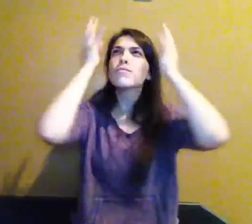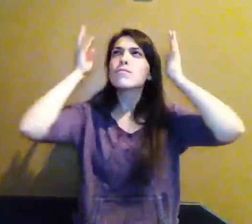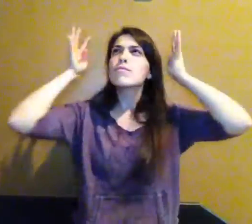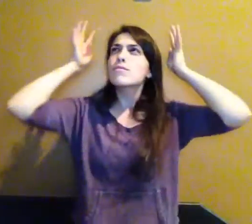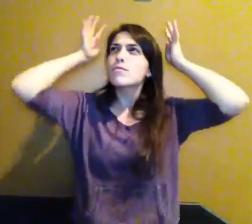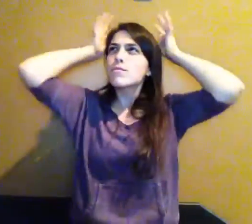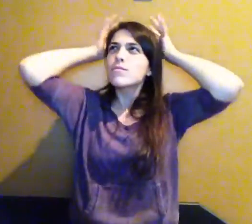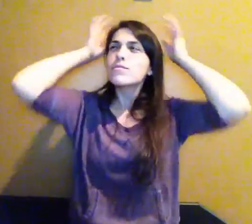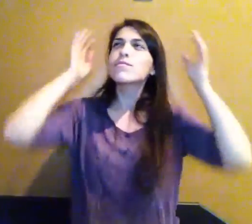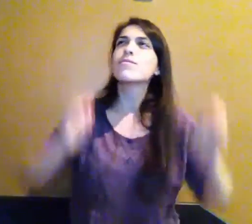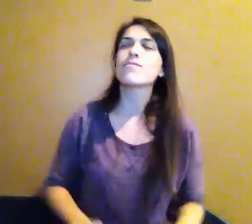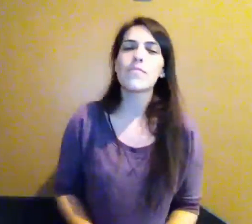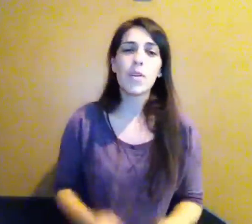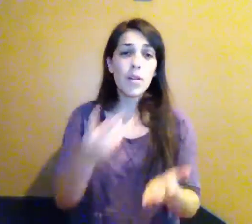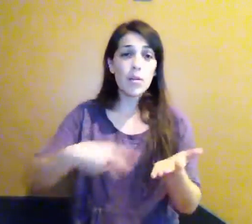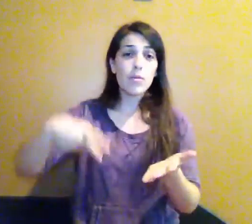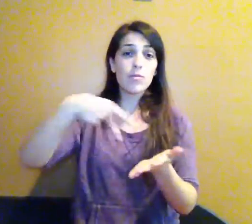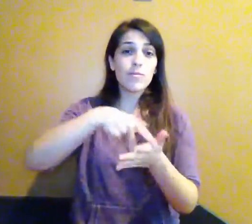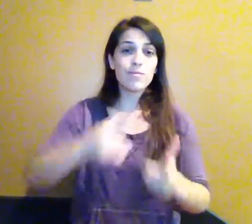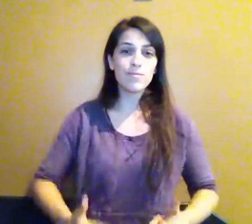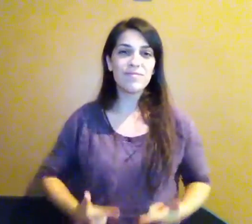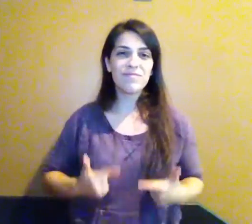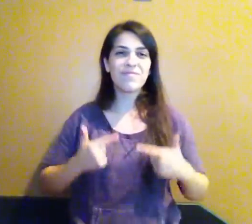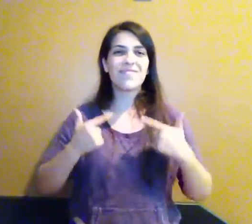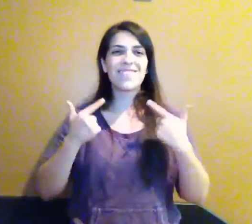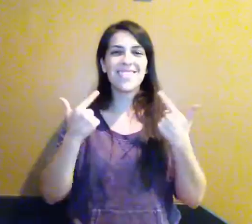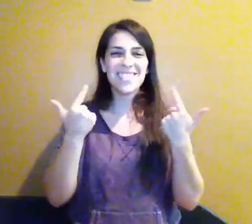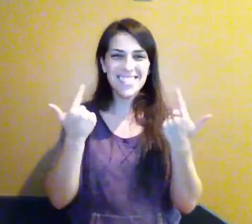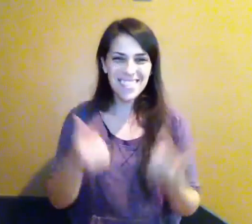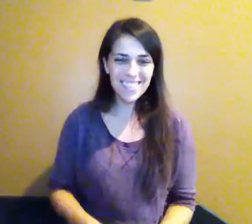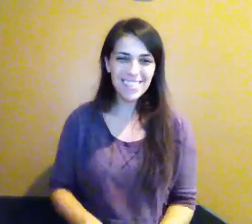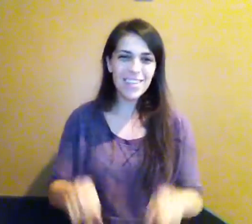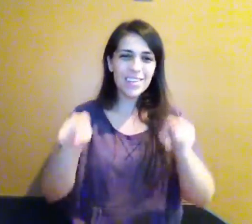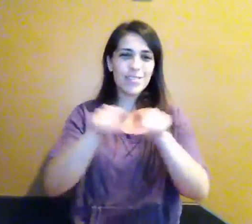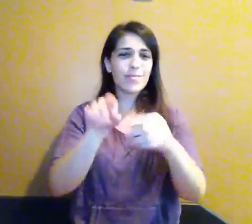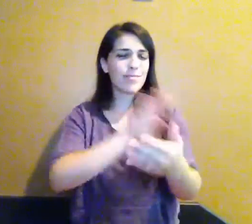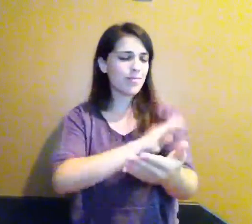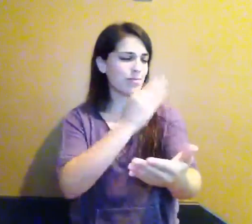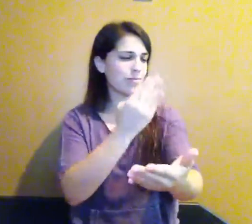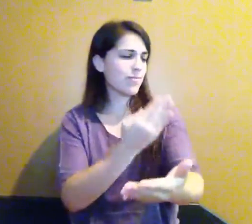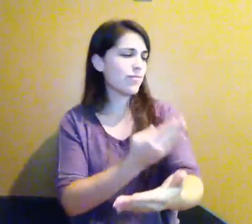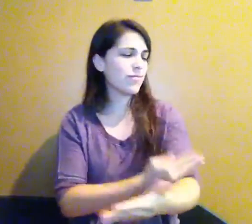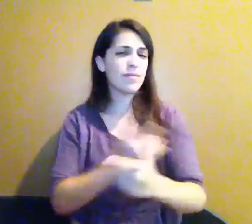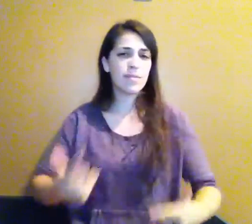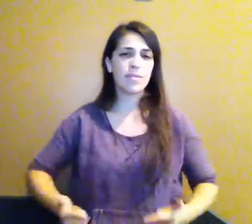glory Raised to life The same power